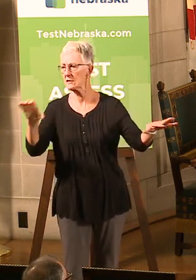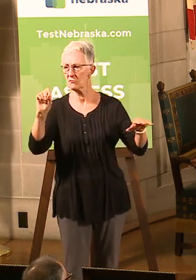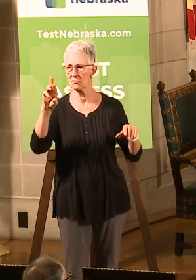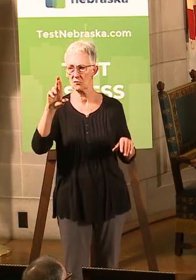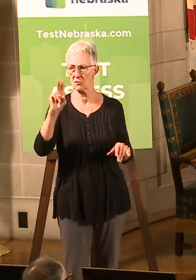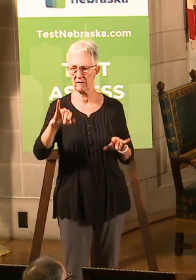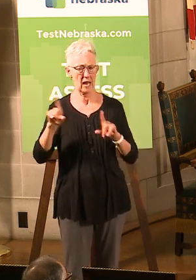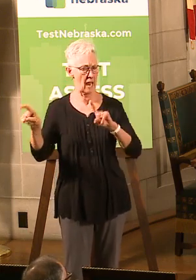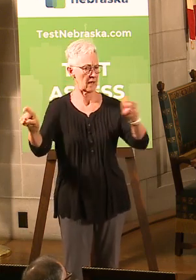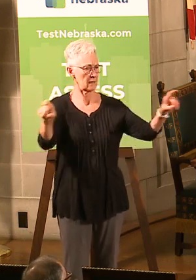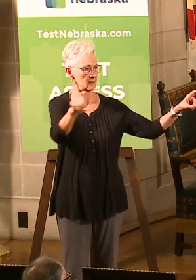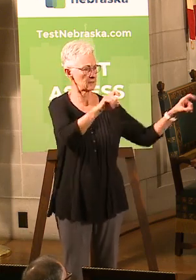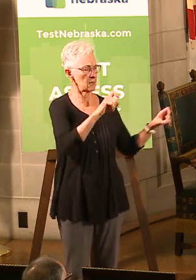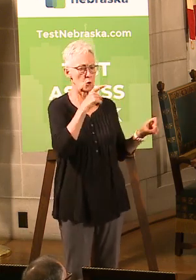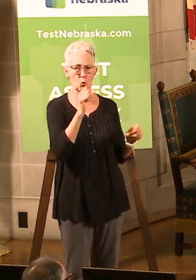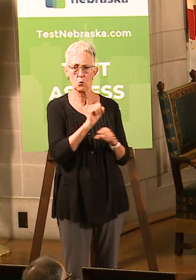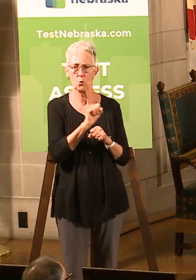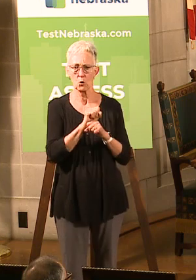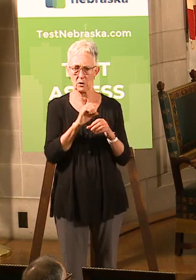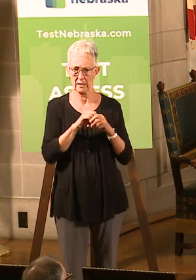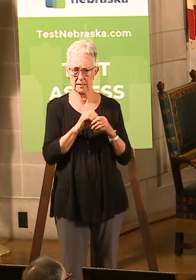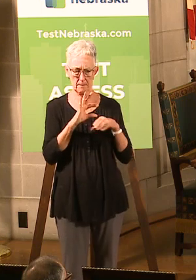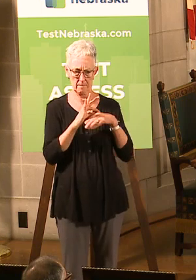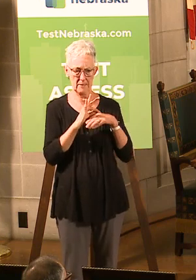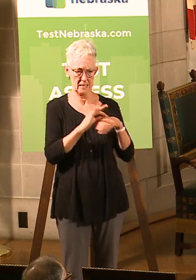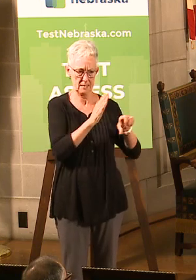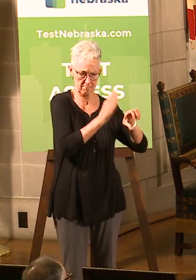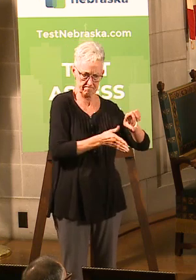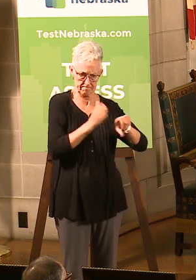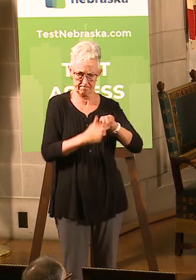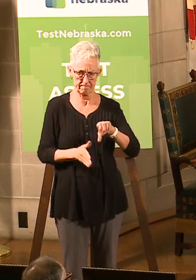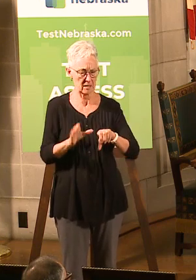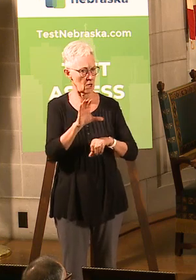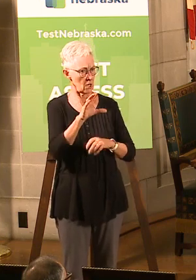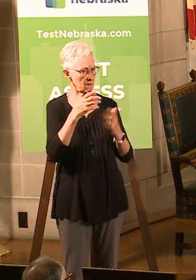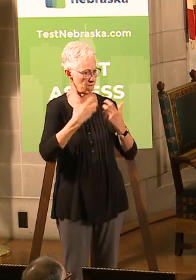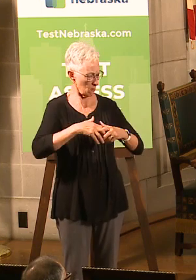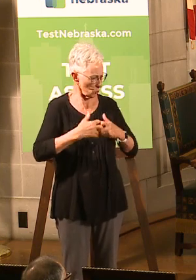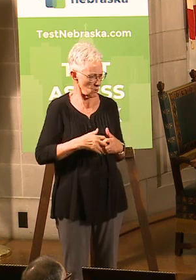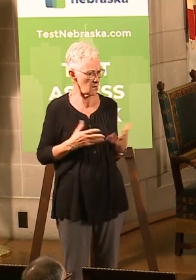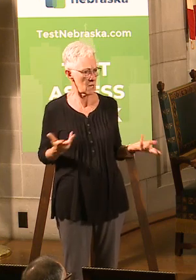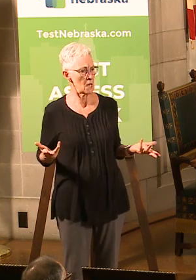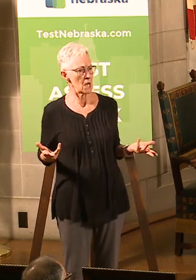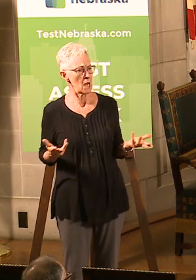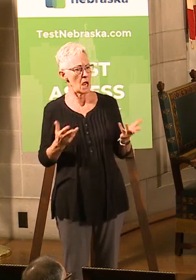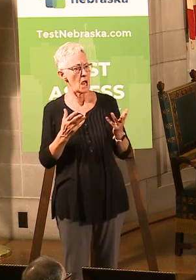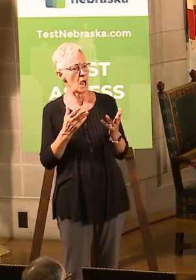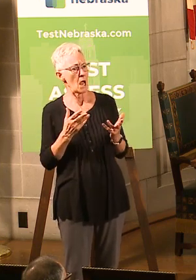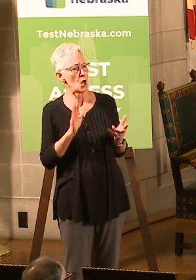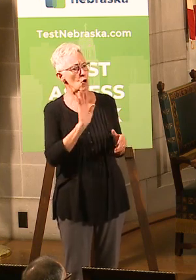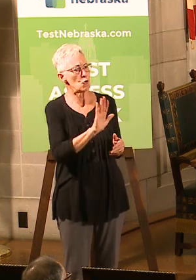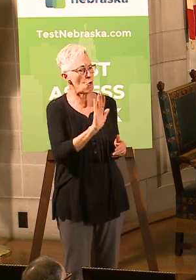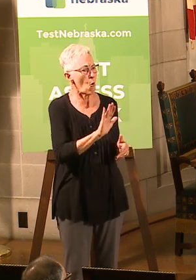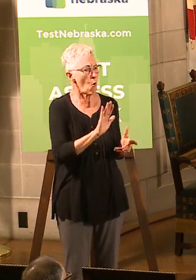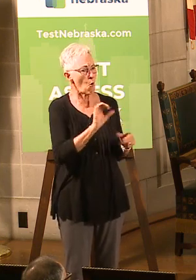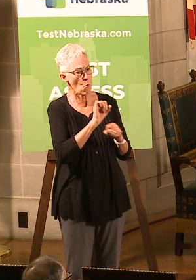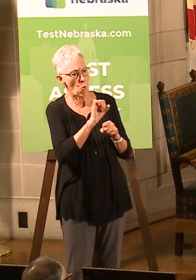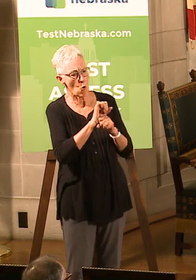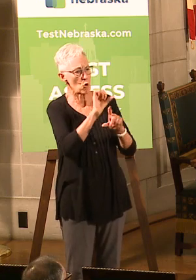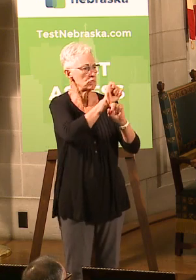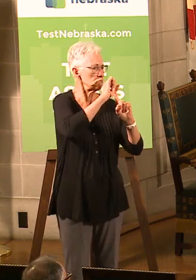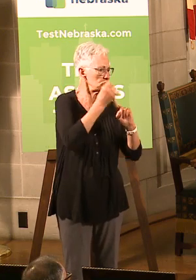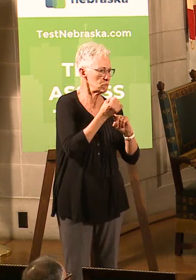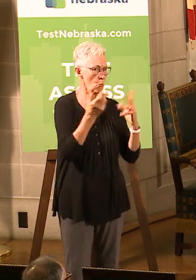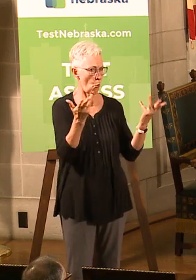was a, there was an article in Today's World Herald about it. There was a survey done a few weeks ago with regard to the impressions that workers at meat processing